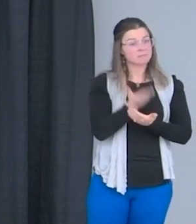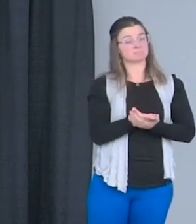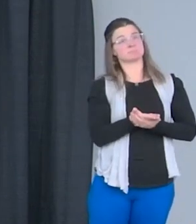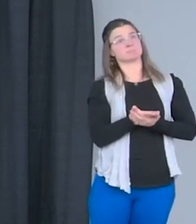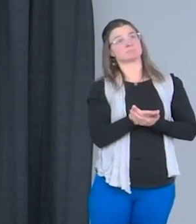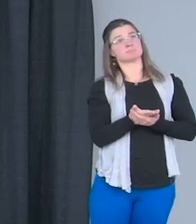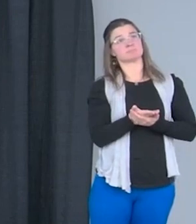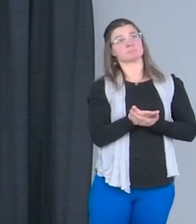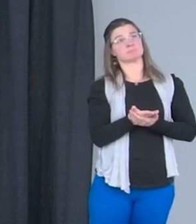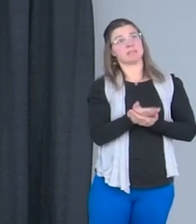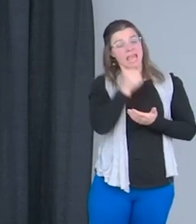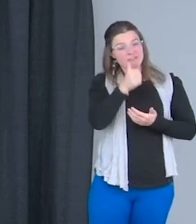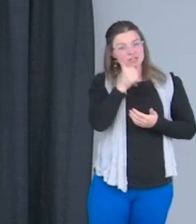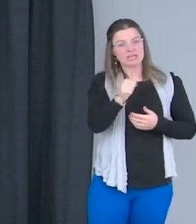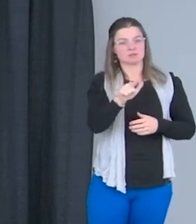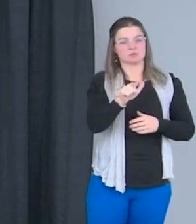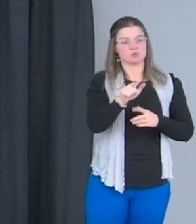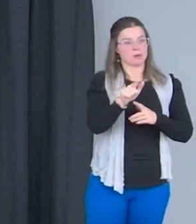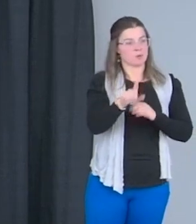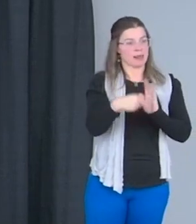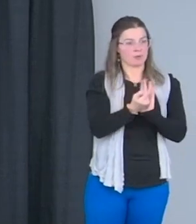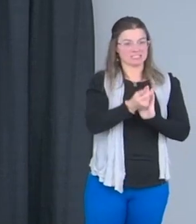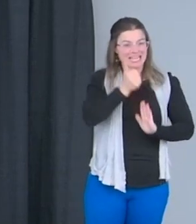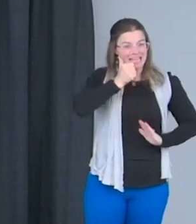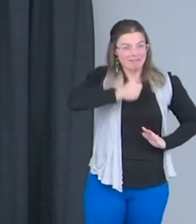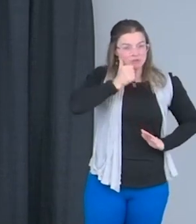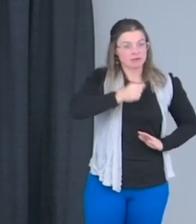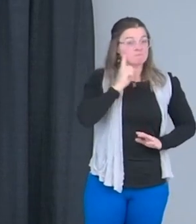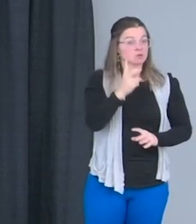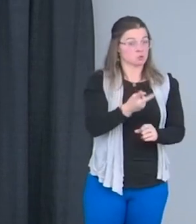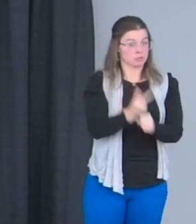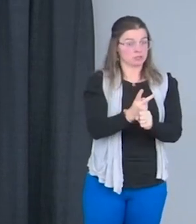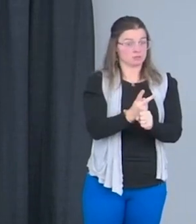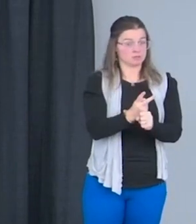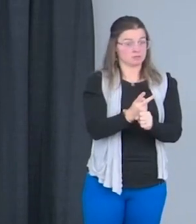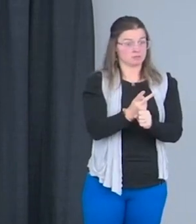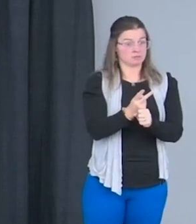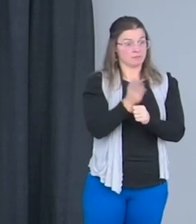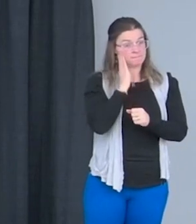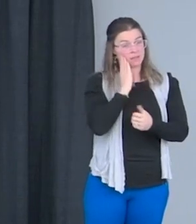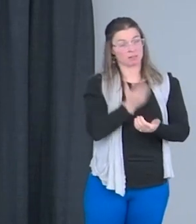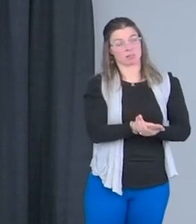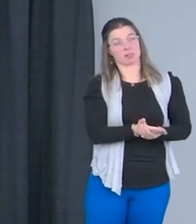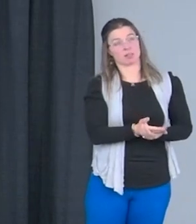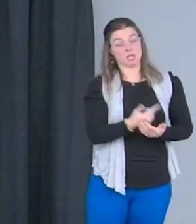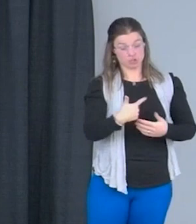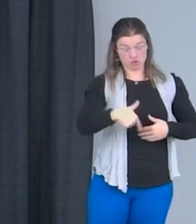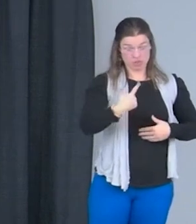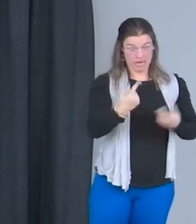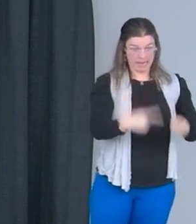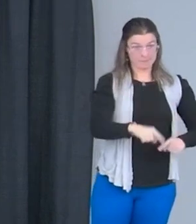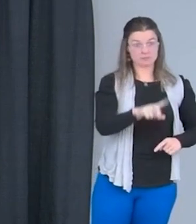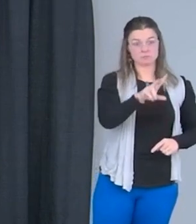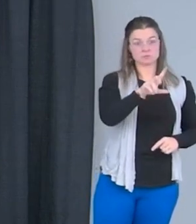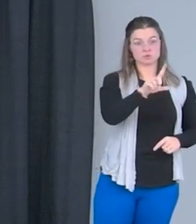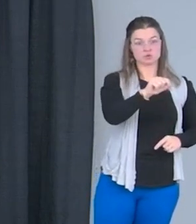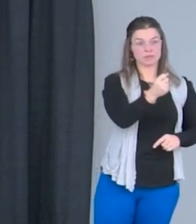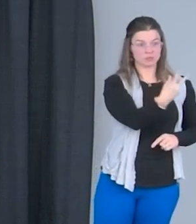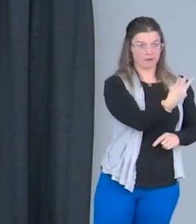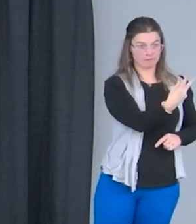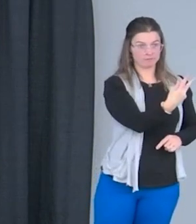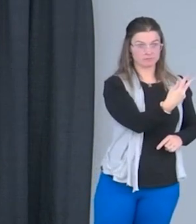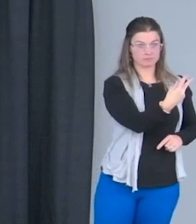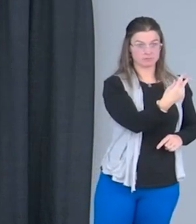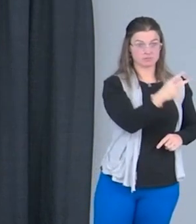hours a day for two years. Now, when I got shot, it was 2012, January. I love my